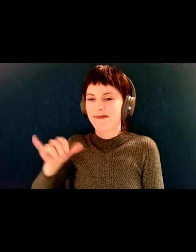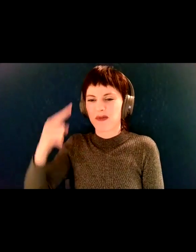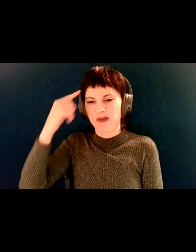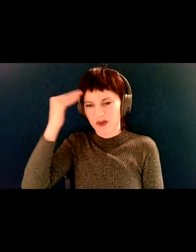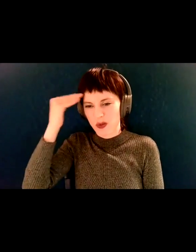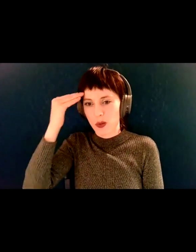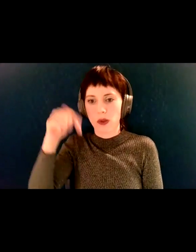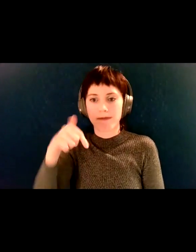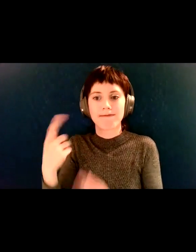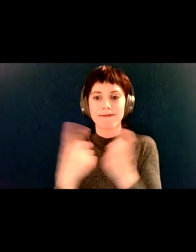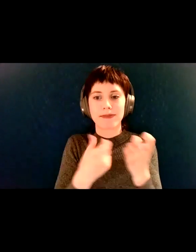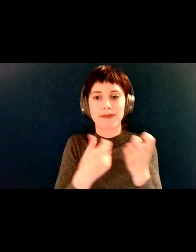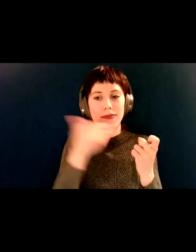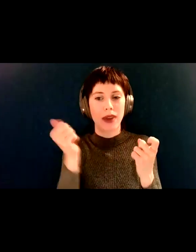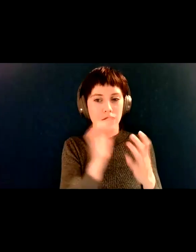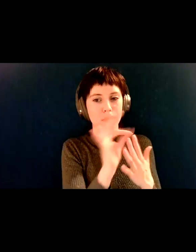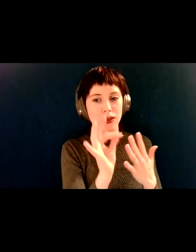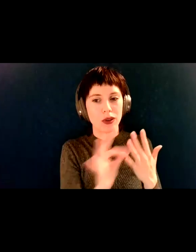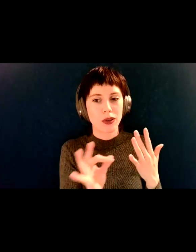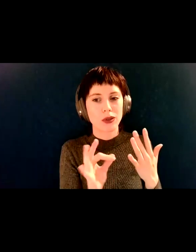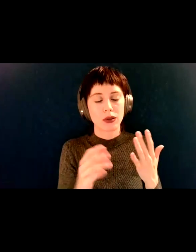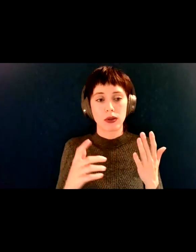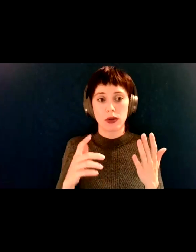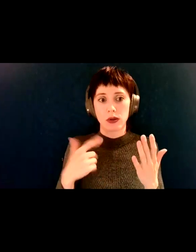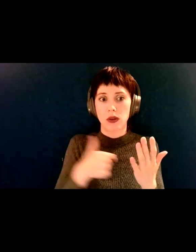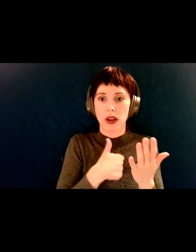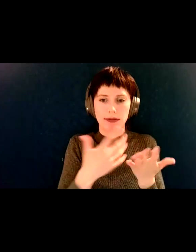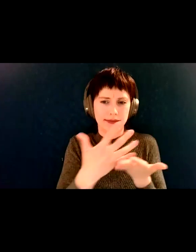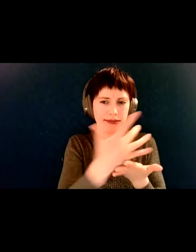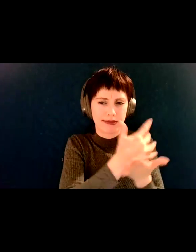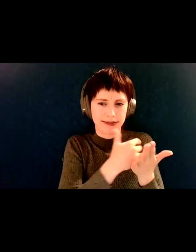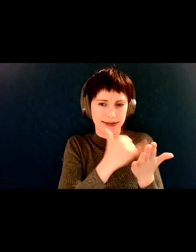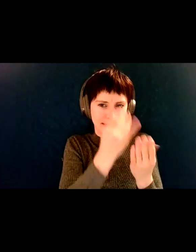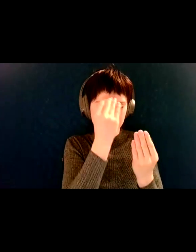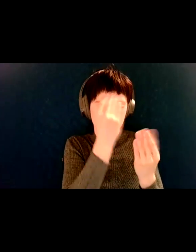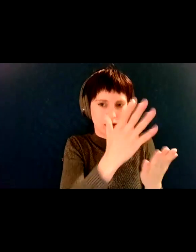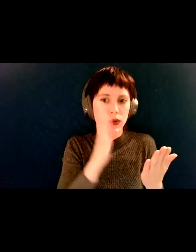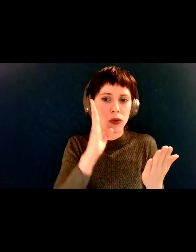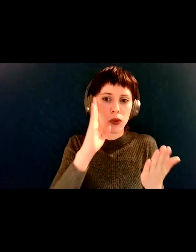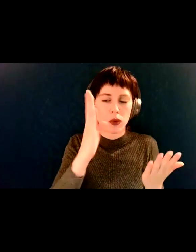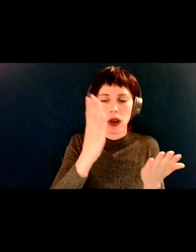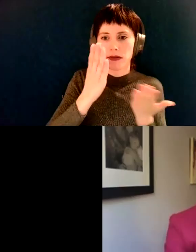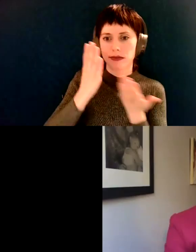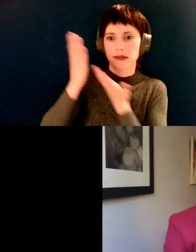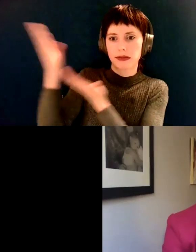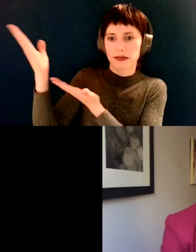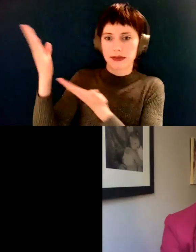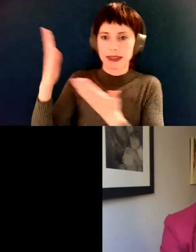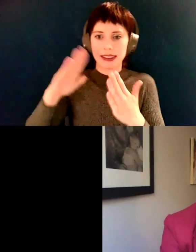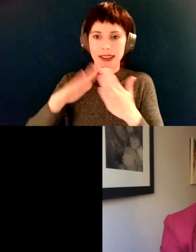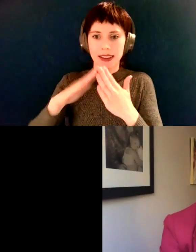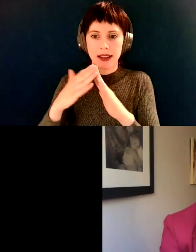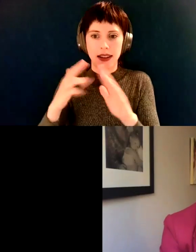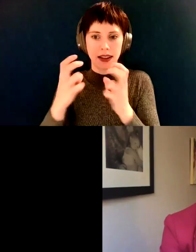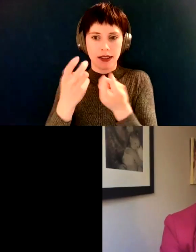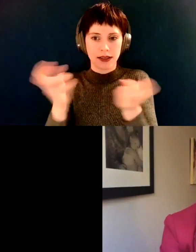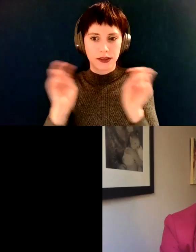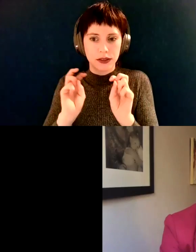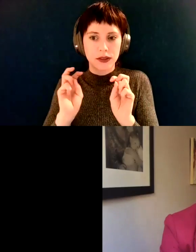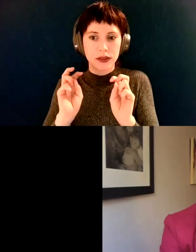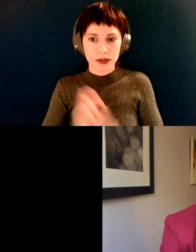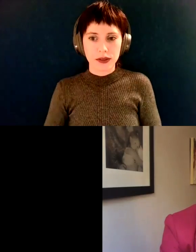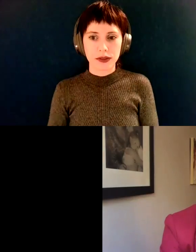and, you know, we're going to be noting these things, you know, and, saying. It seems like those, those things might be, um, really